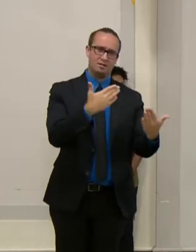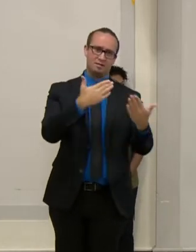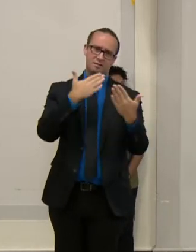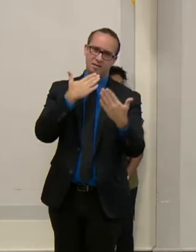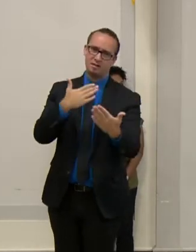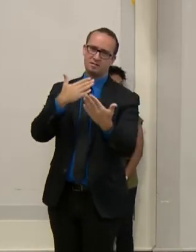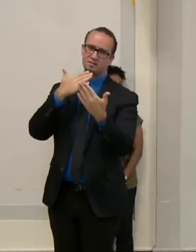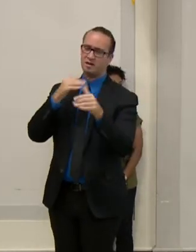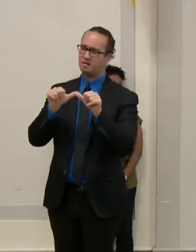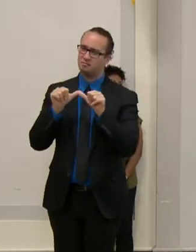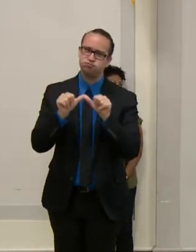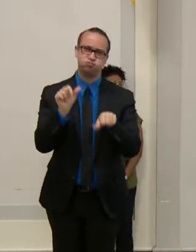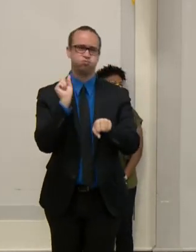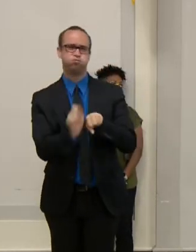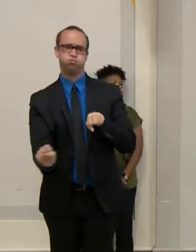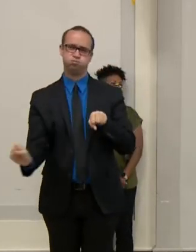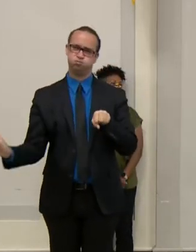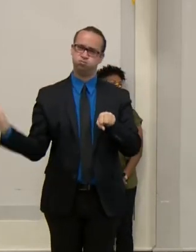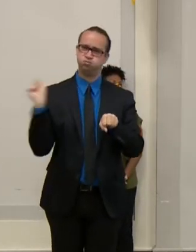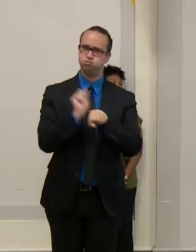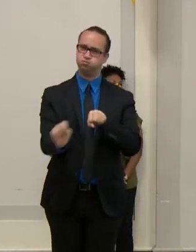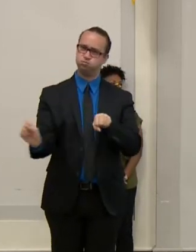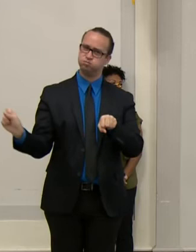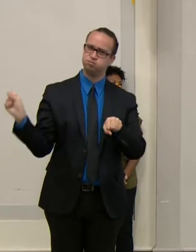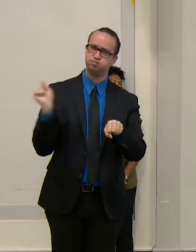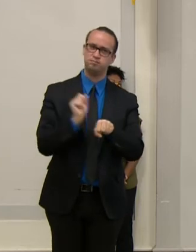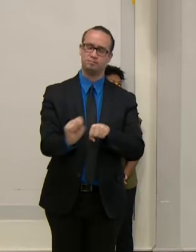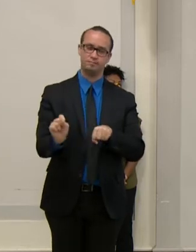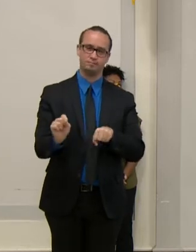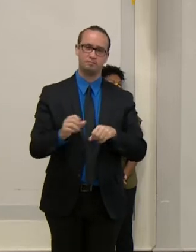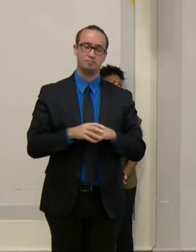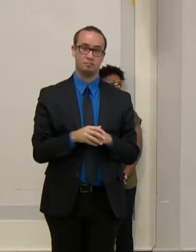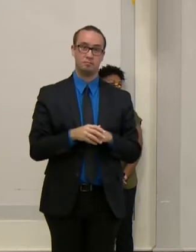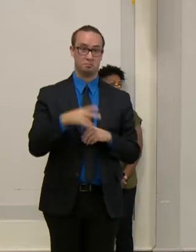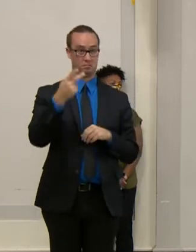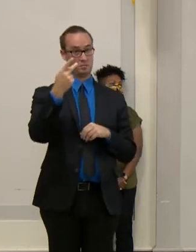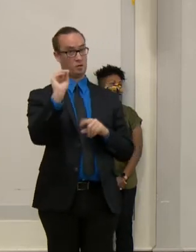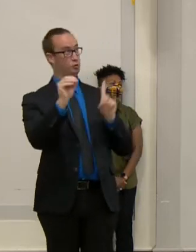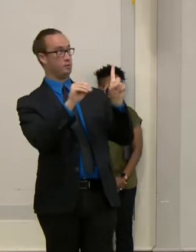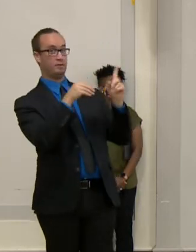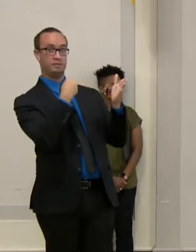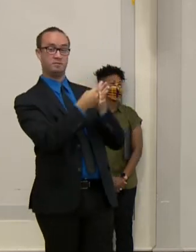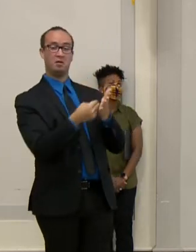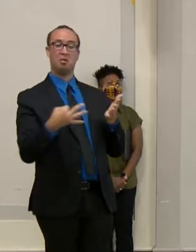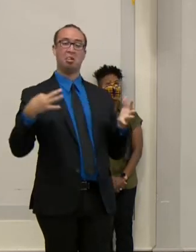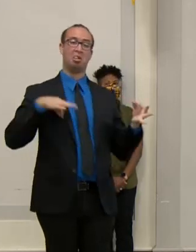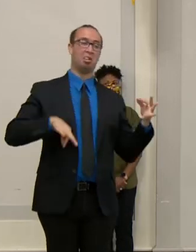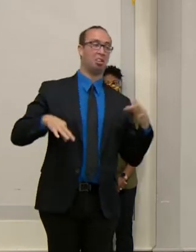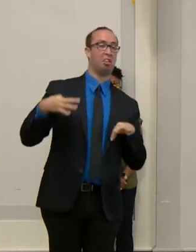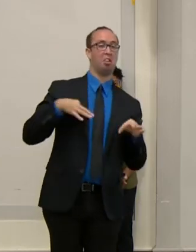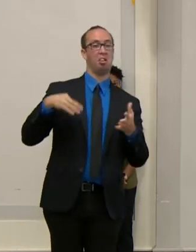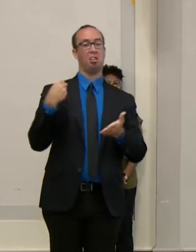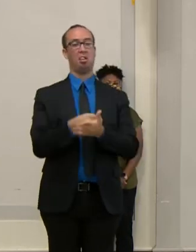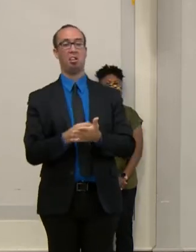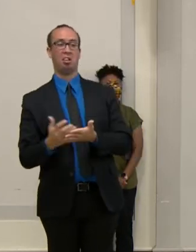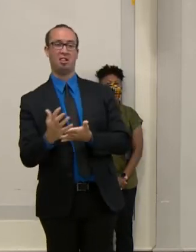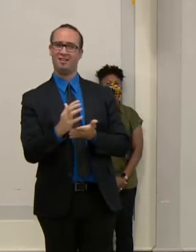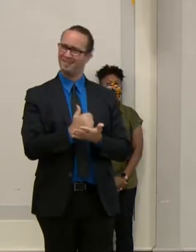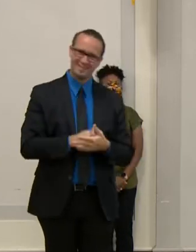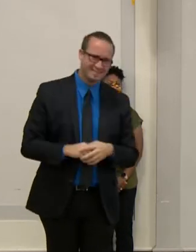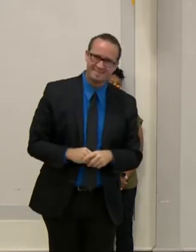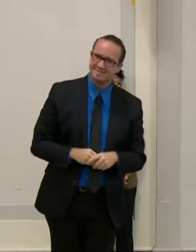The Postal Service was not created to generate profits or revenue. It was created to be a service for the American people,